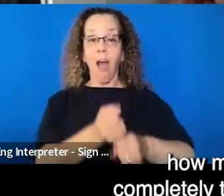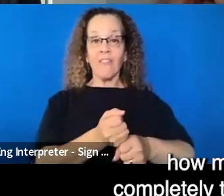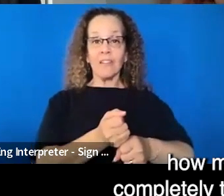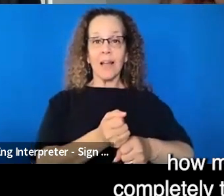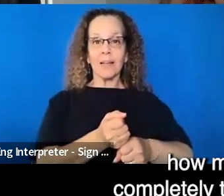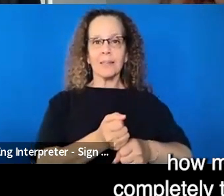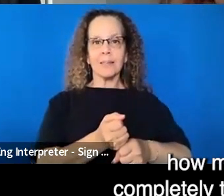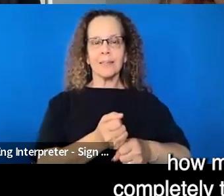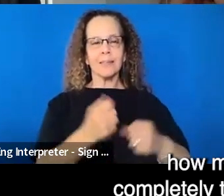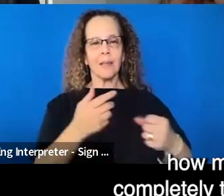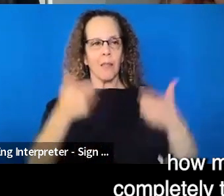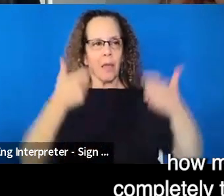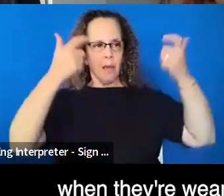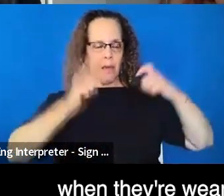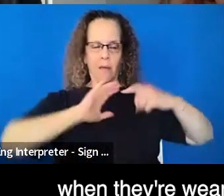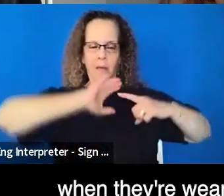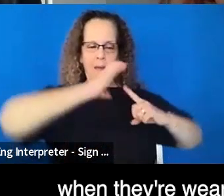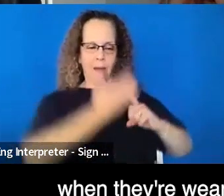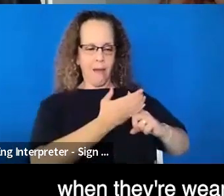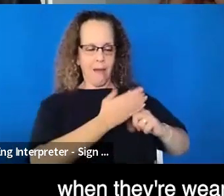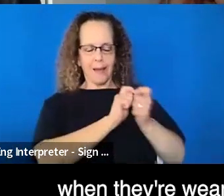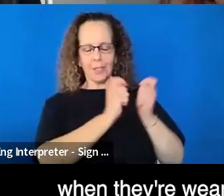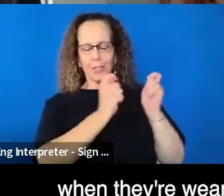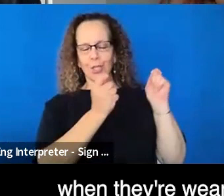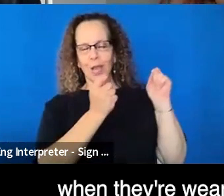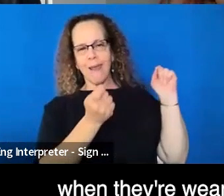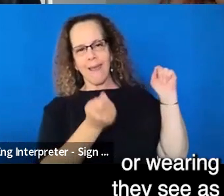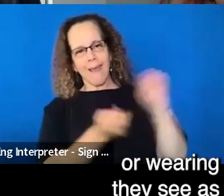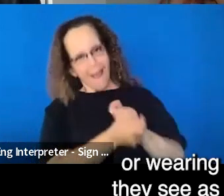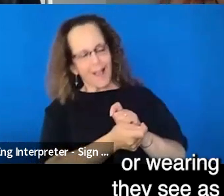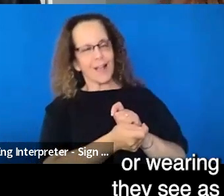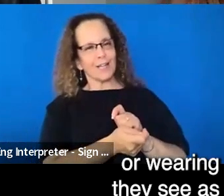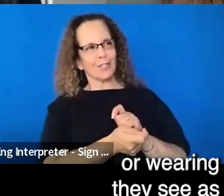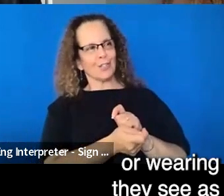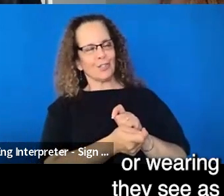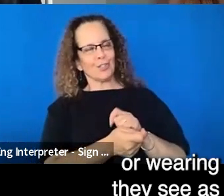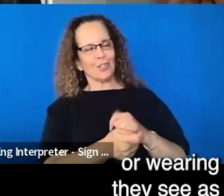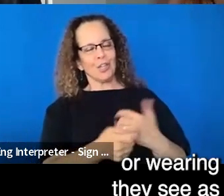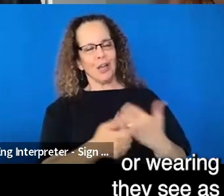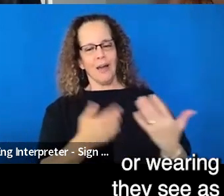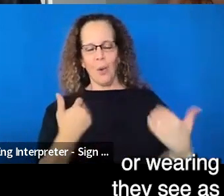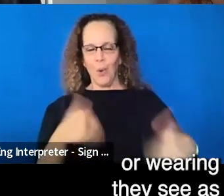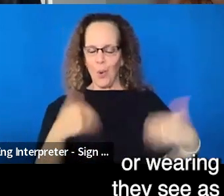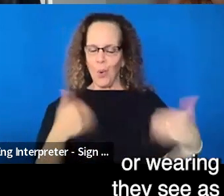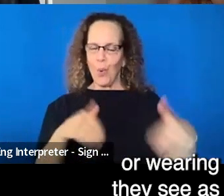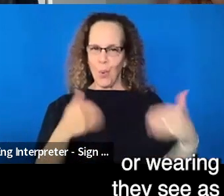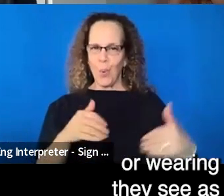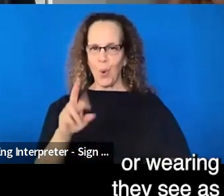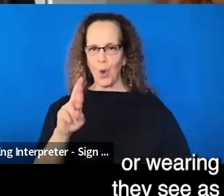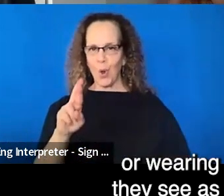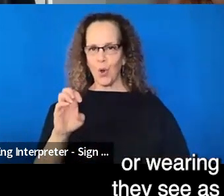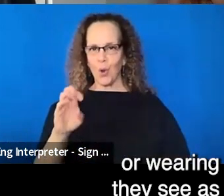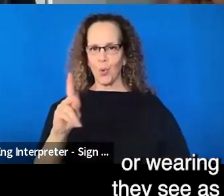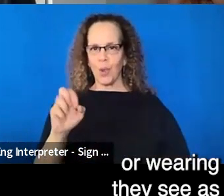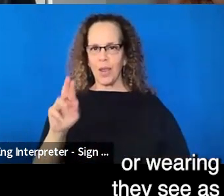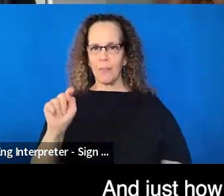it just completely transforms them when they're wearing rebirth garments or wearing something that they see as radically